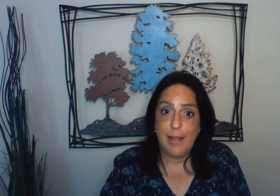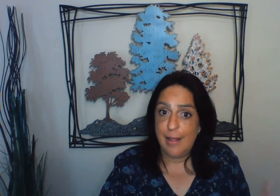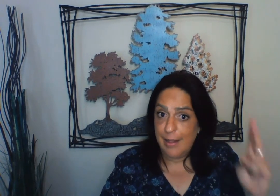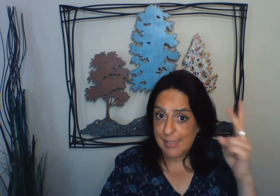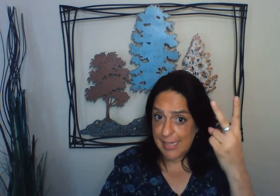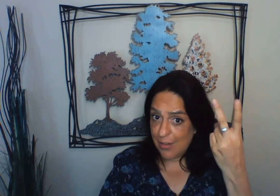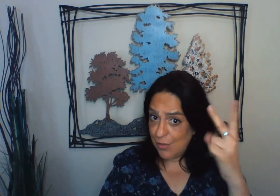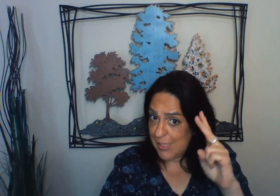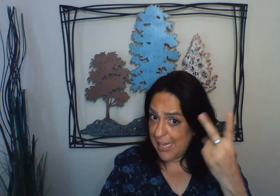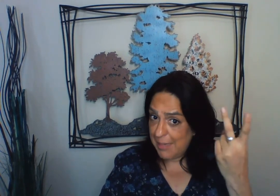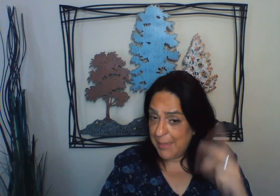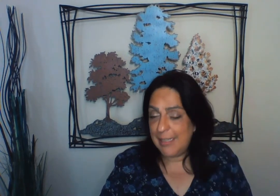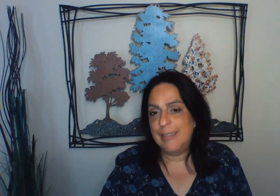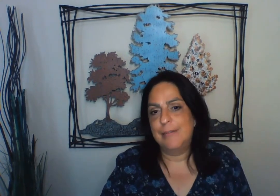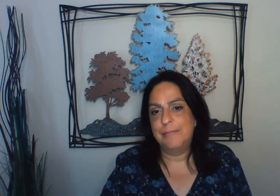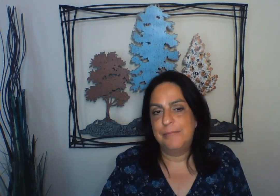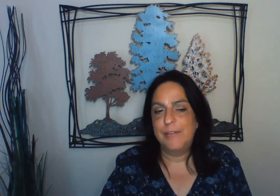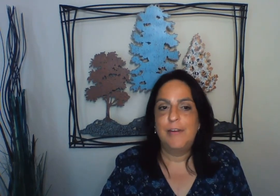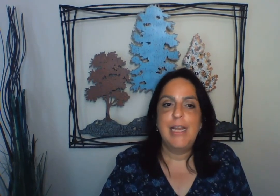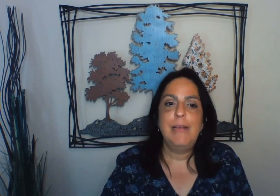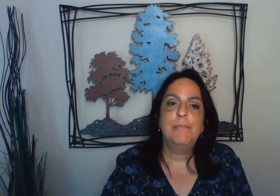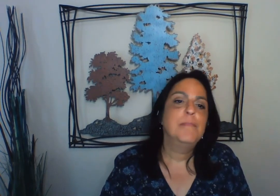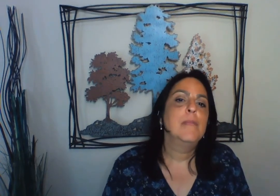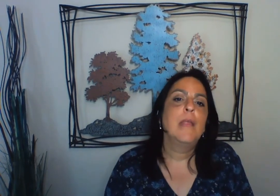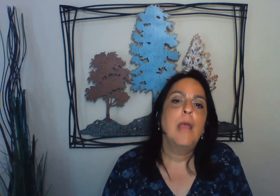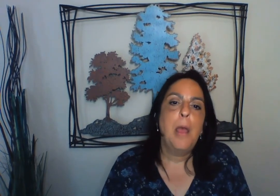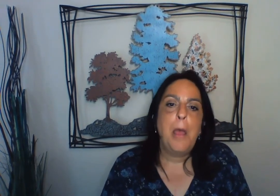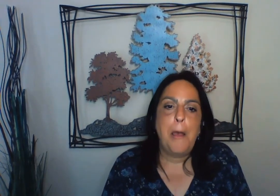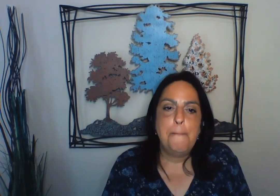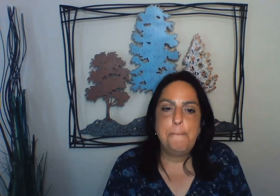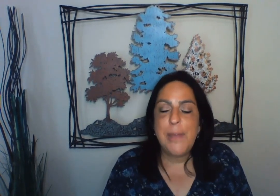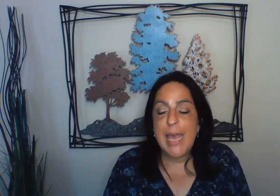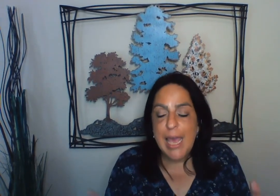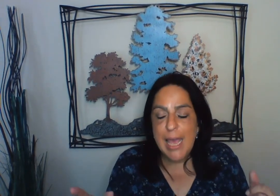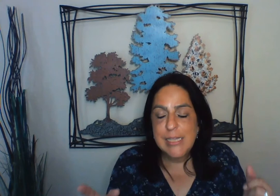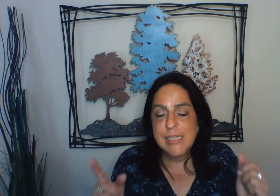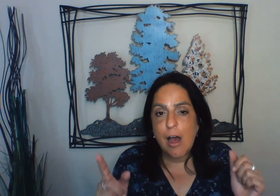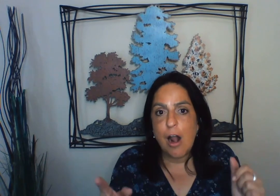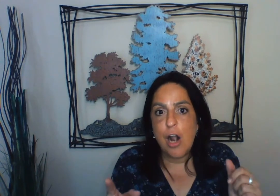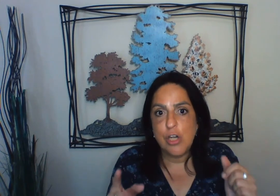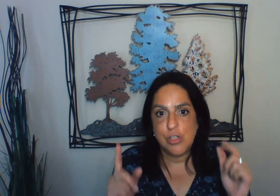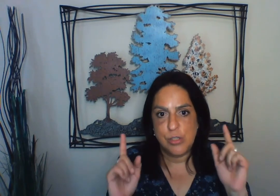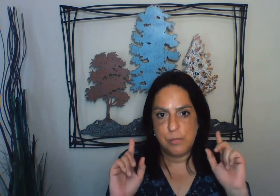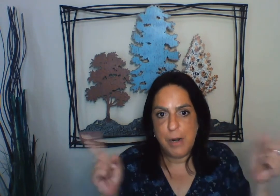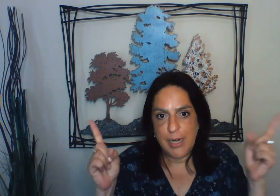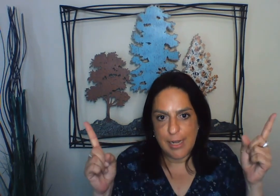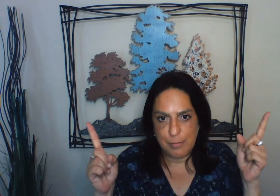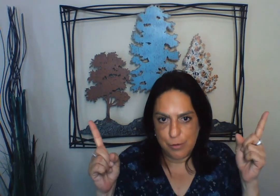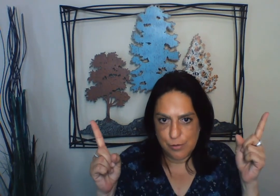Second statement. Ready? Peaks are smart animals.